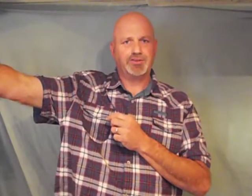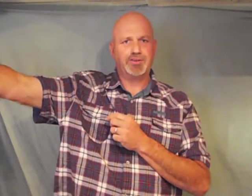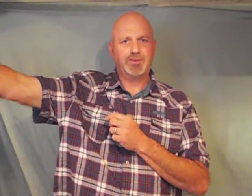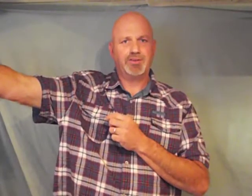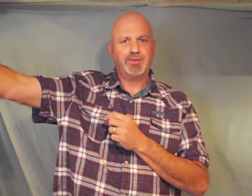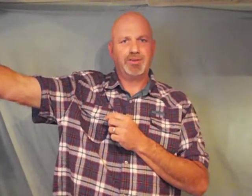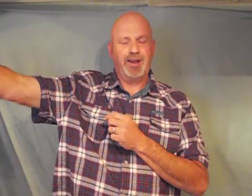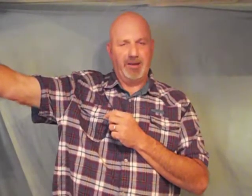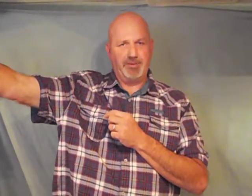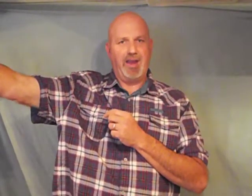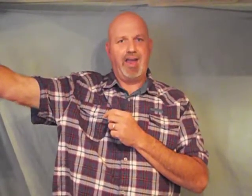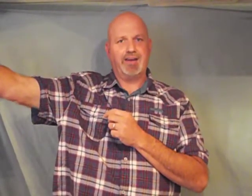empty handed